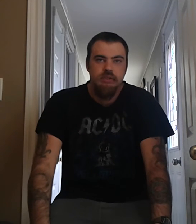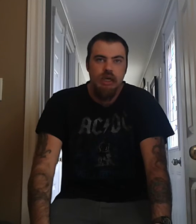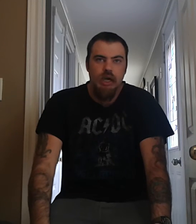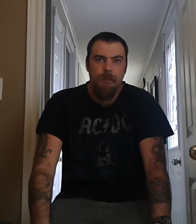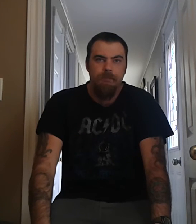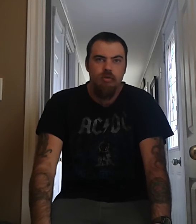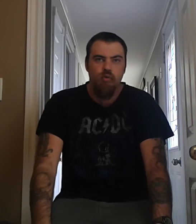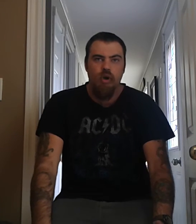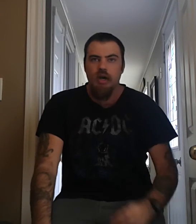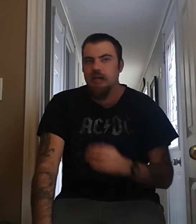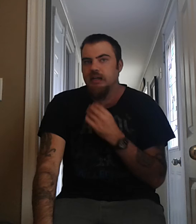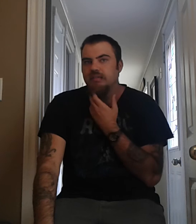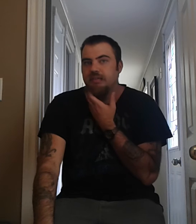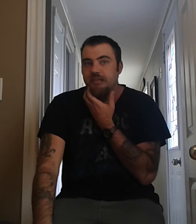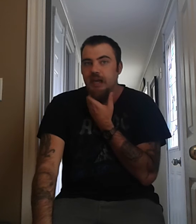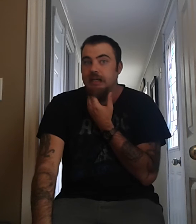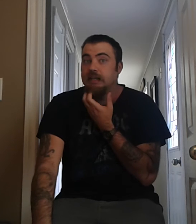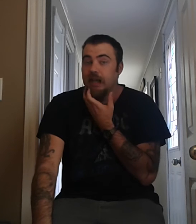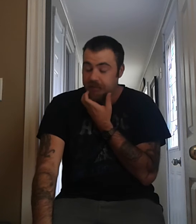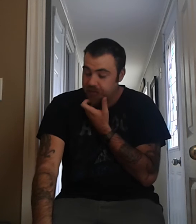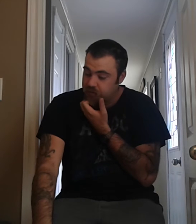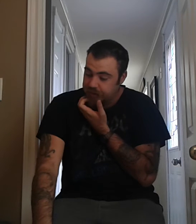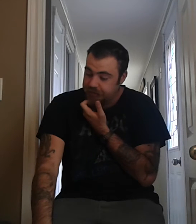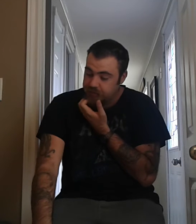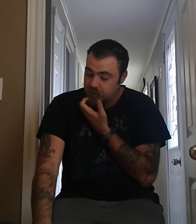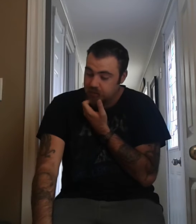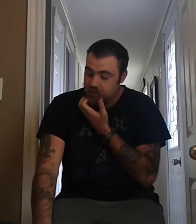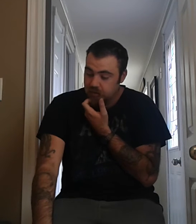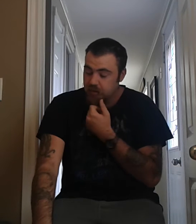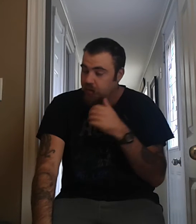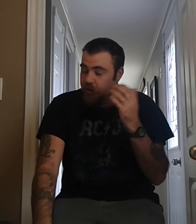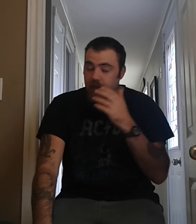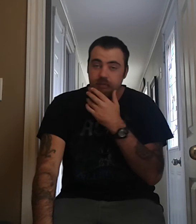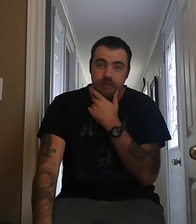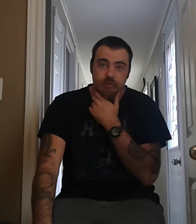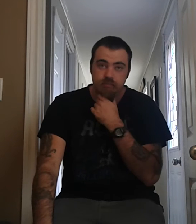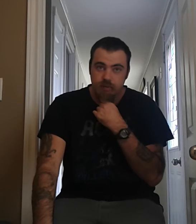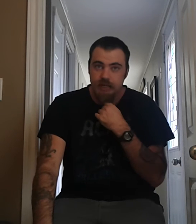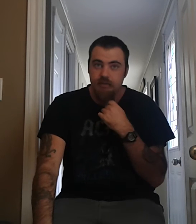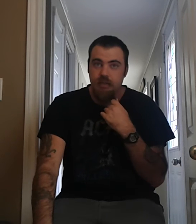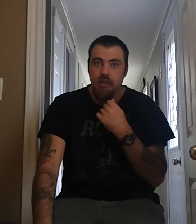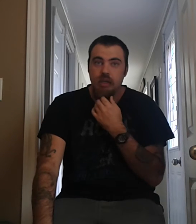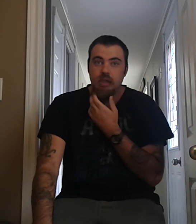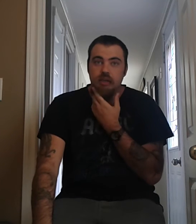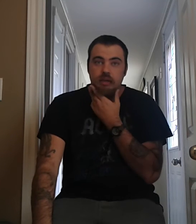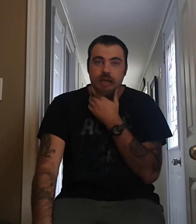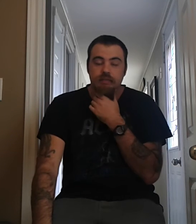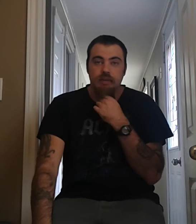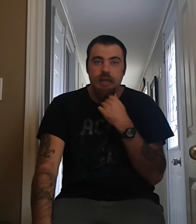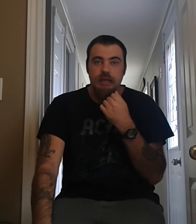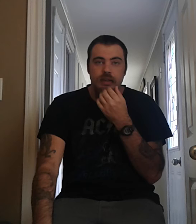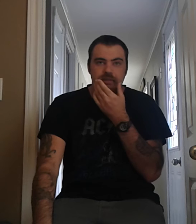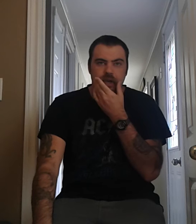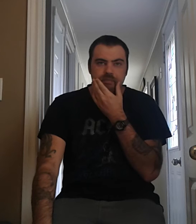um, Rock Steady, that's a great song. The whole album is amazing. And after that is, um,